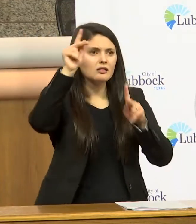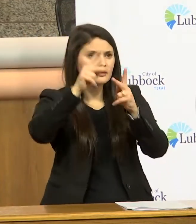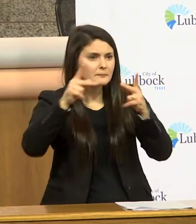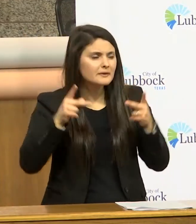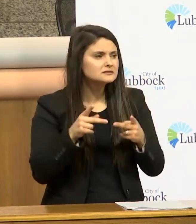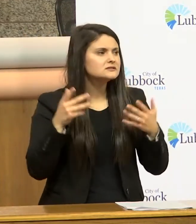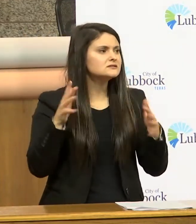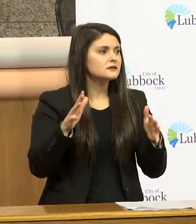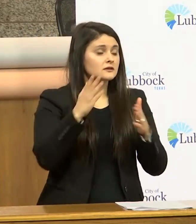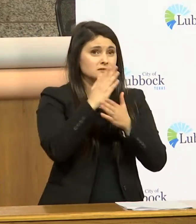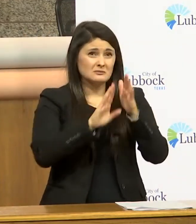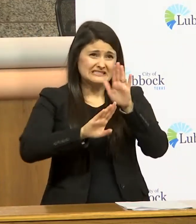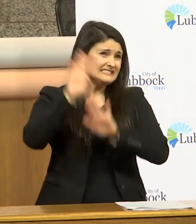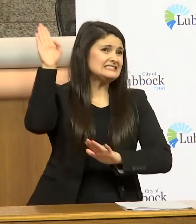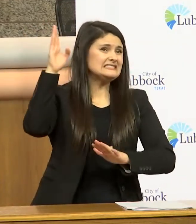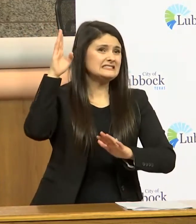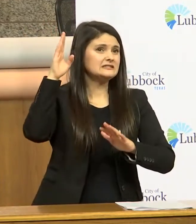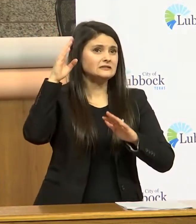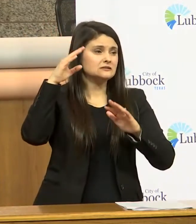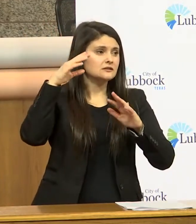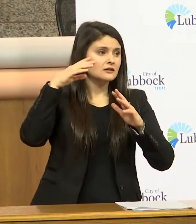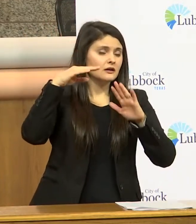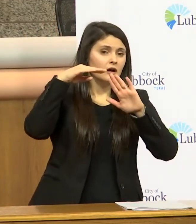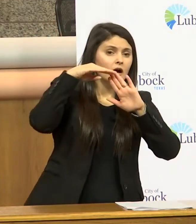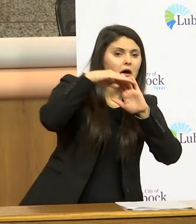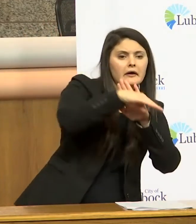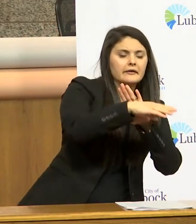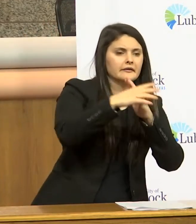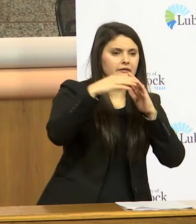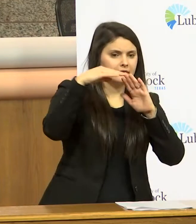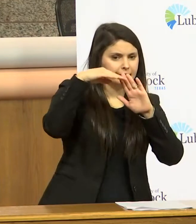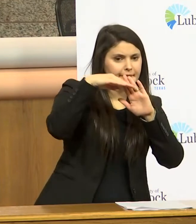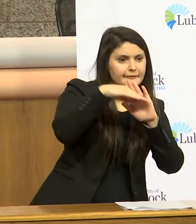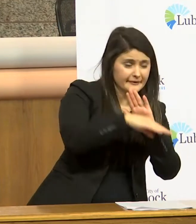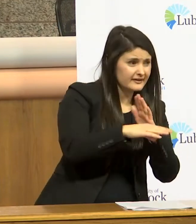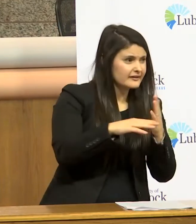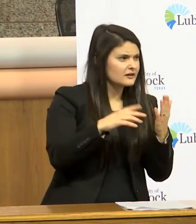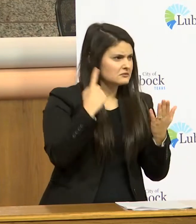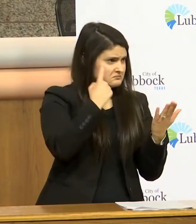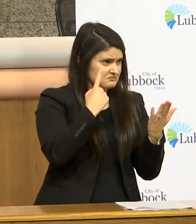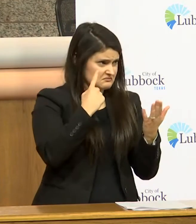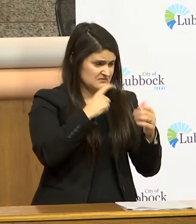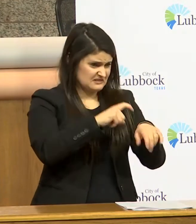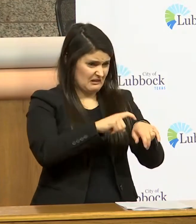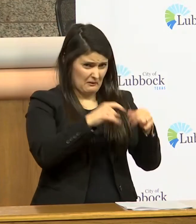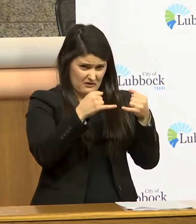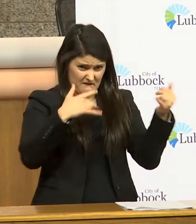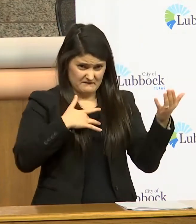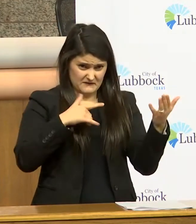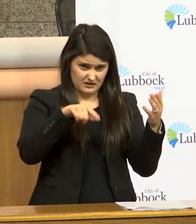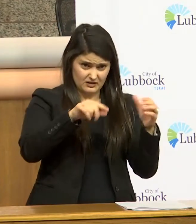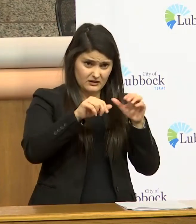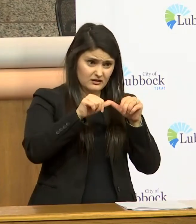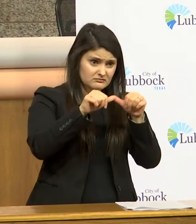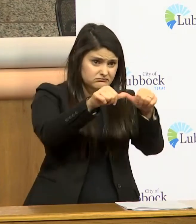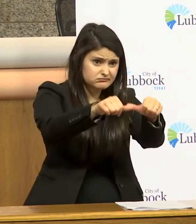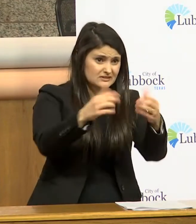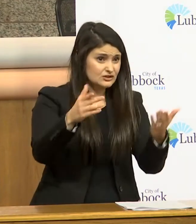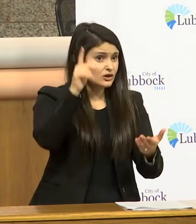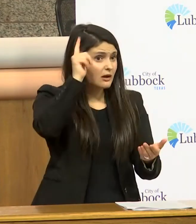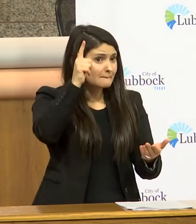have already peaked and are not serious anymore can you give us a timeline on how long you think this could last for lubbock